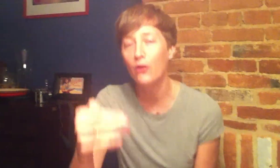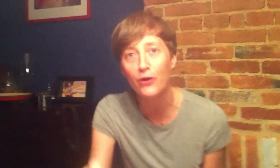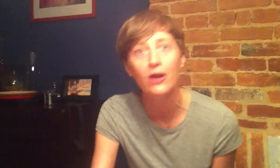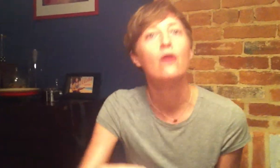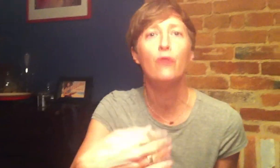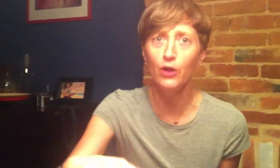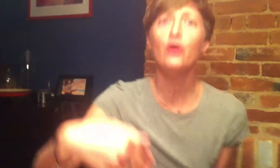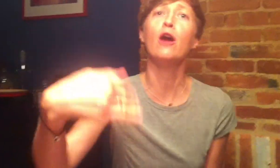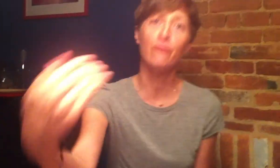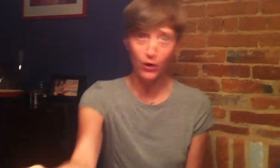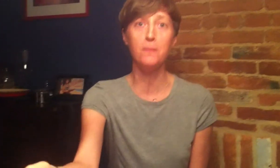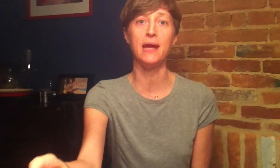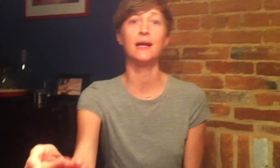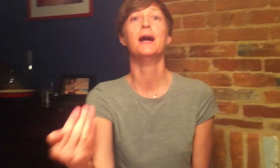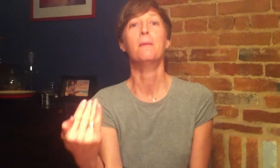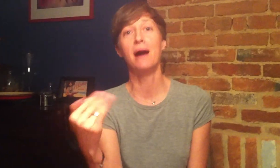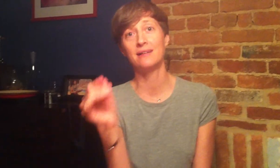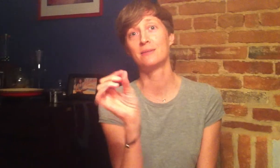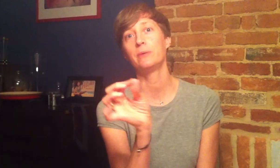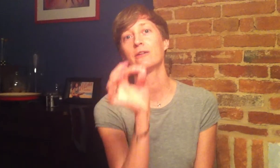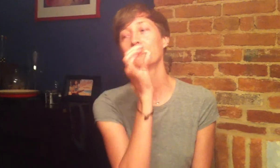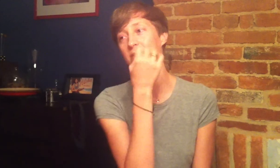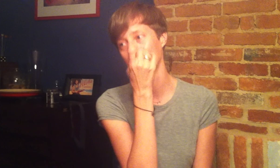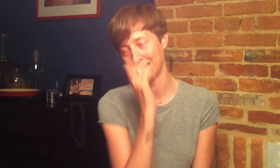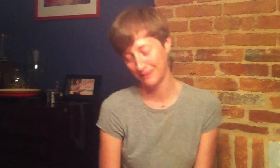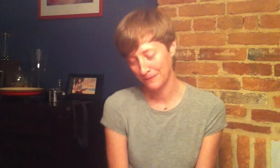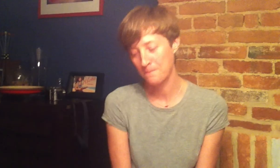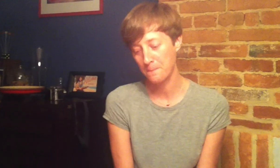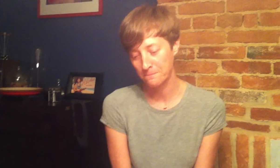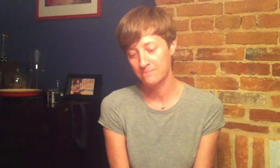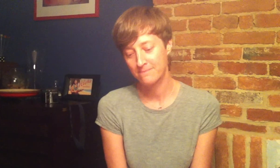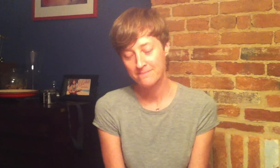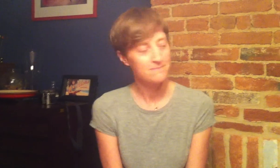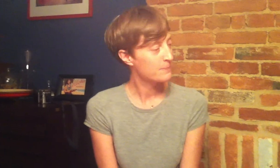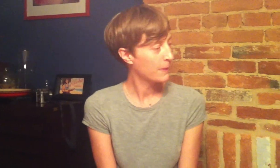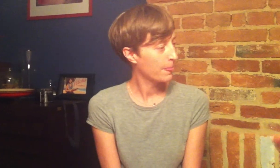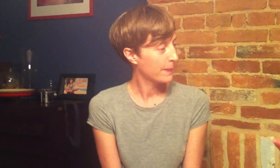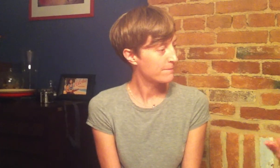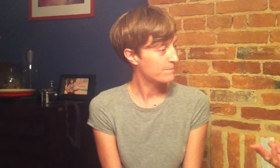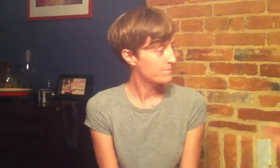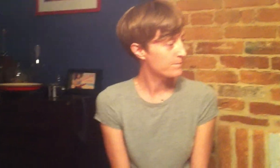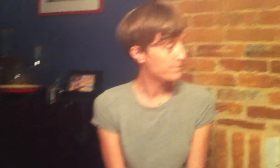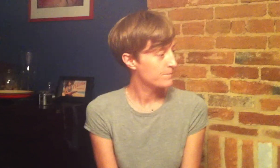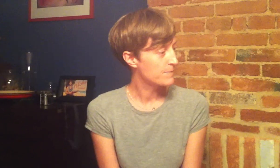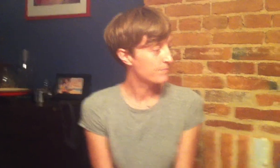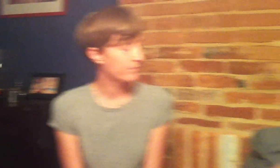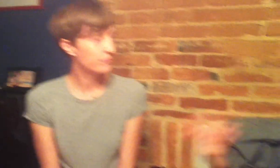What's Further up earning my superior tongue steps. I believe it. Harry should be, give her the rest. Let's wind this